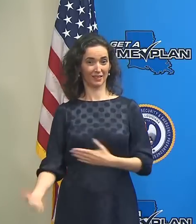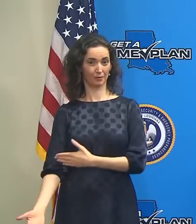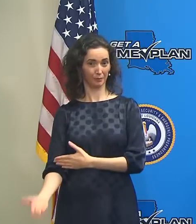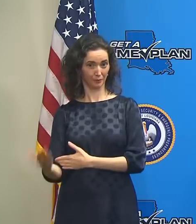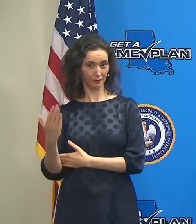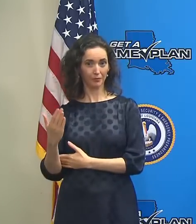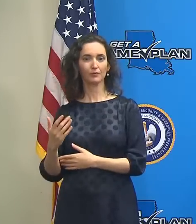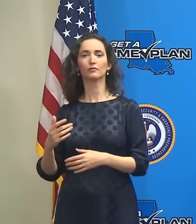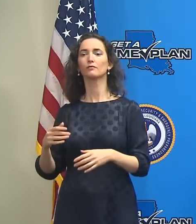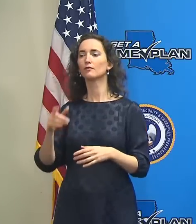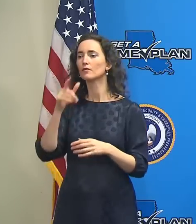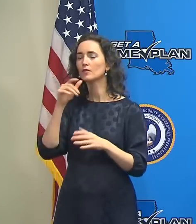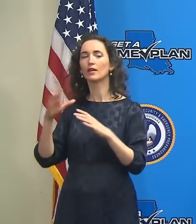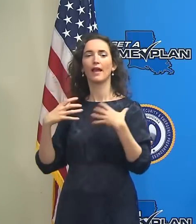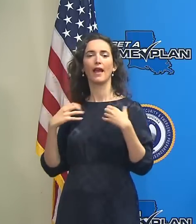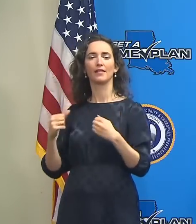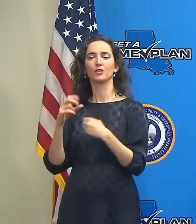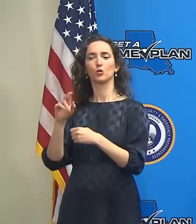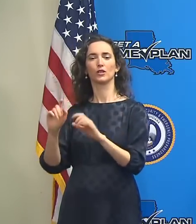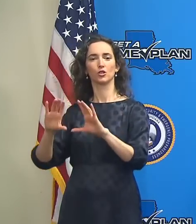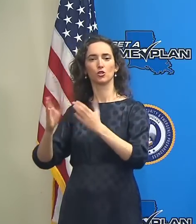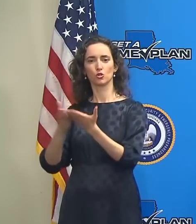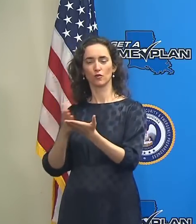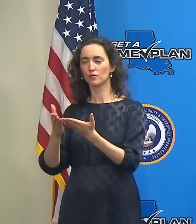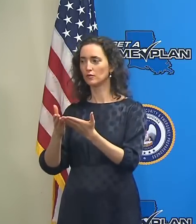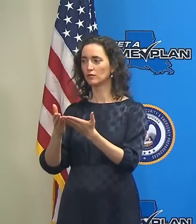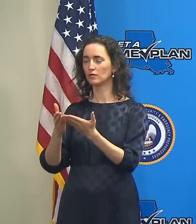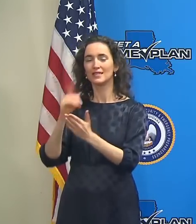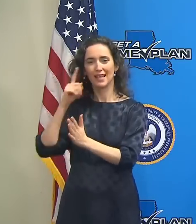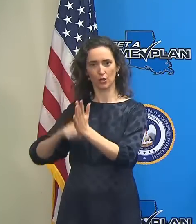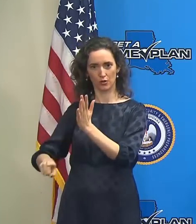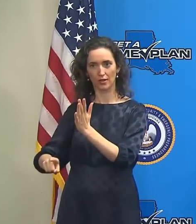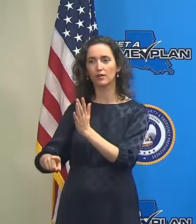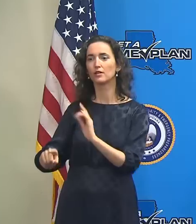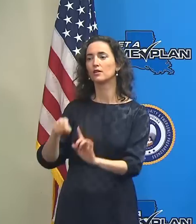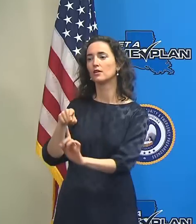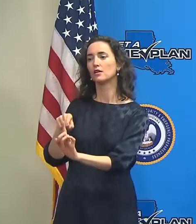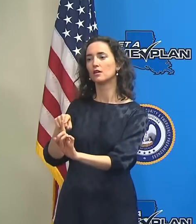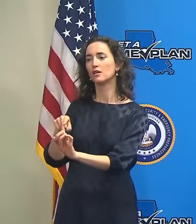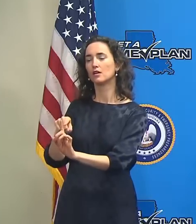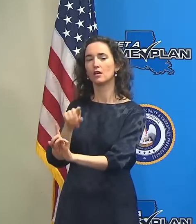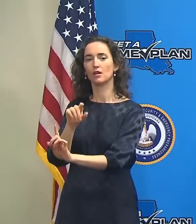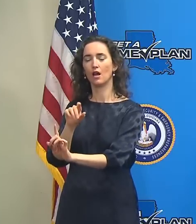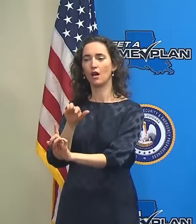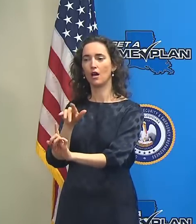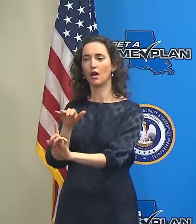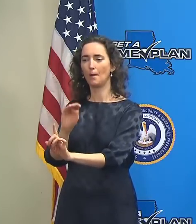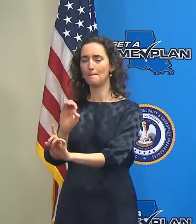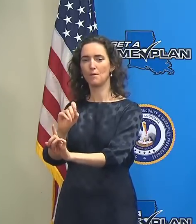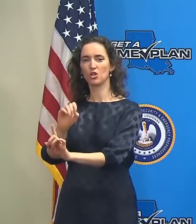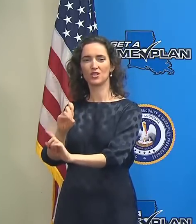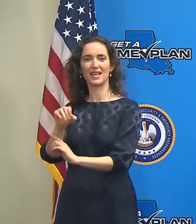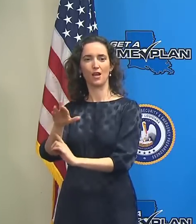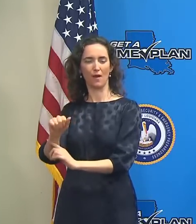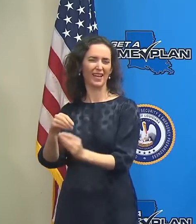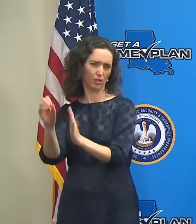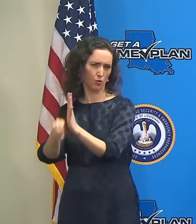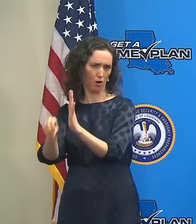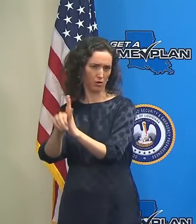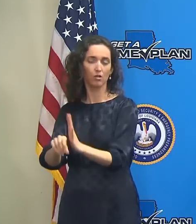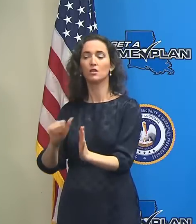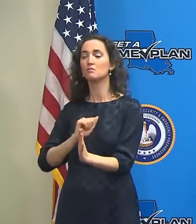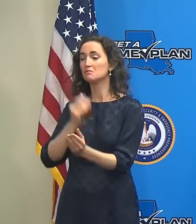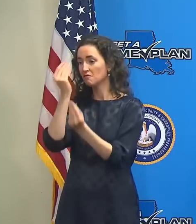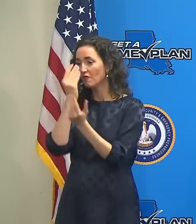Health and Human Services Secretary Becerra in New Orleans as well, and able to thank him for his disaster medical assistance